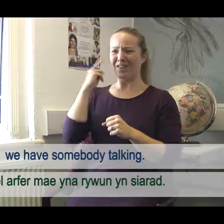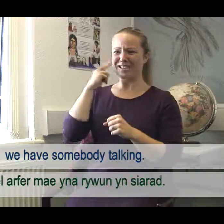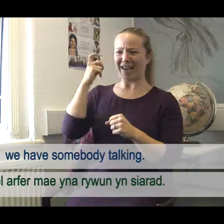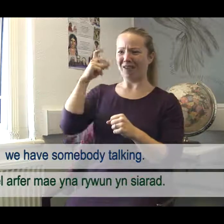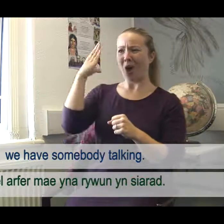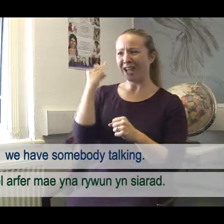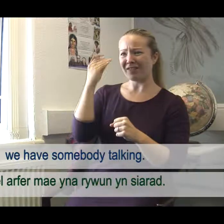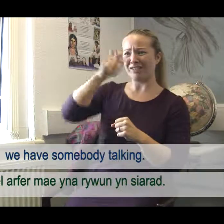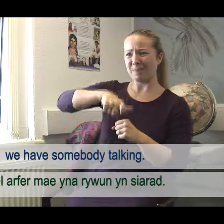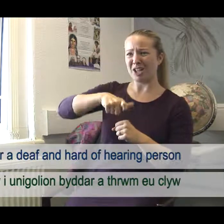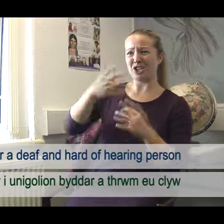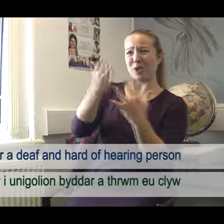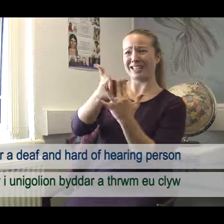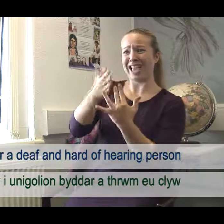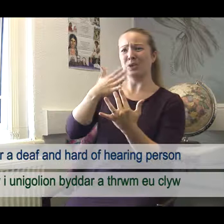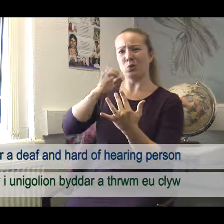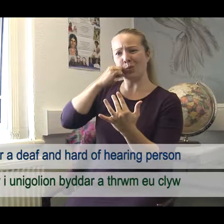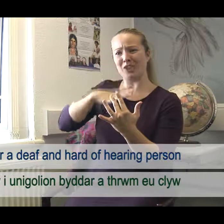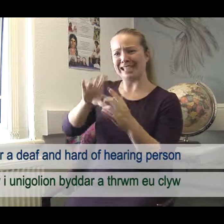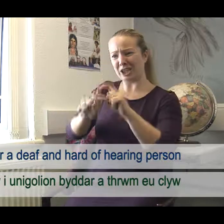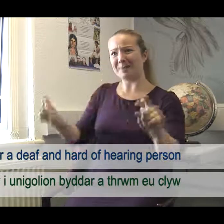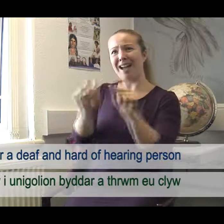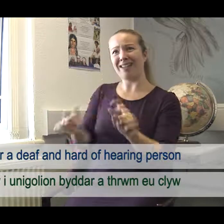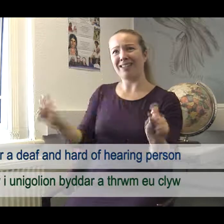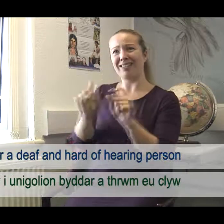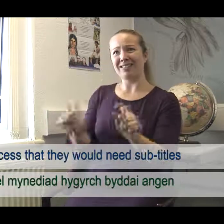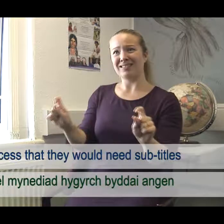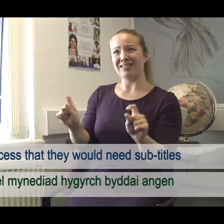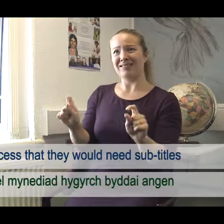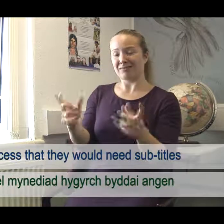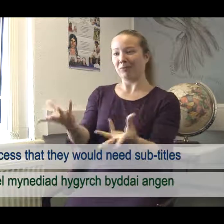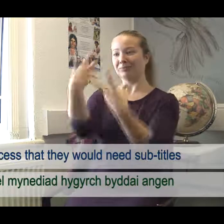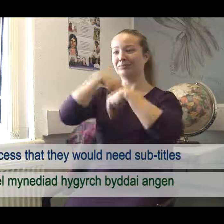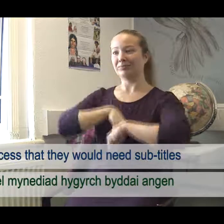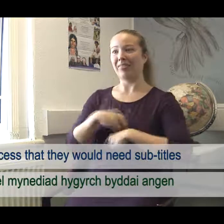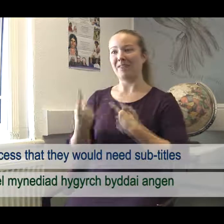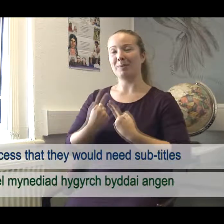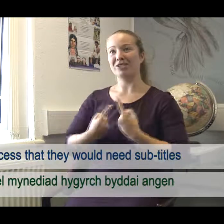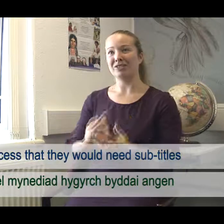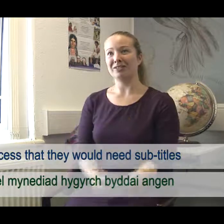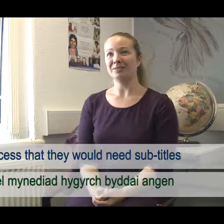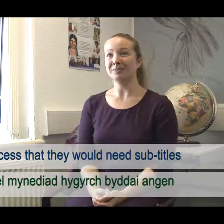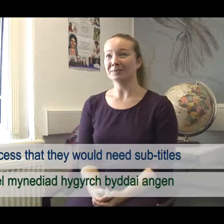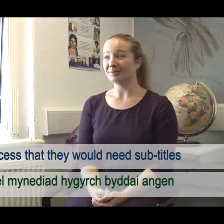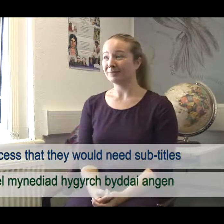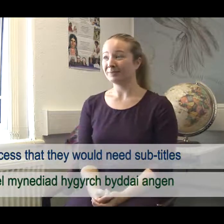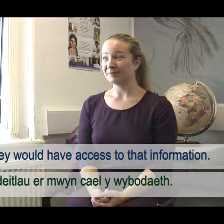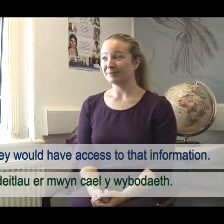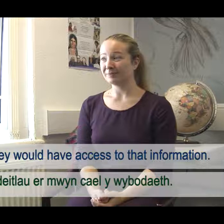talking. So for a deaf and hard of hearing person to access that, they would need subtitles and then they would